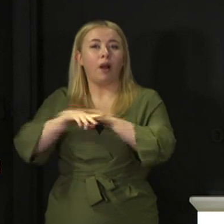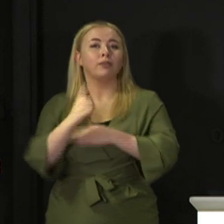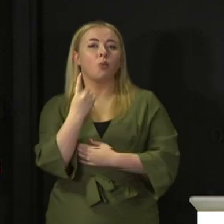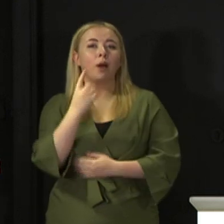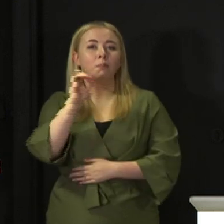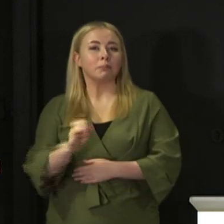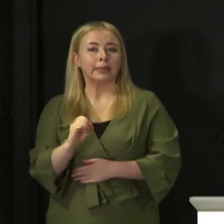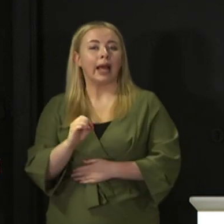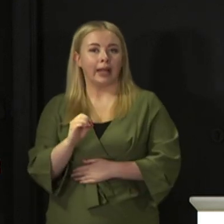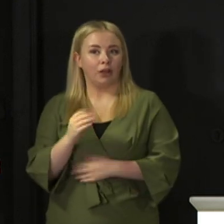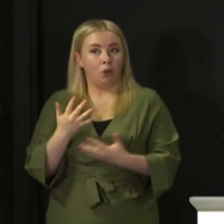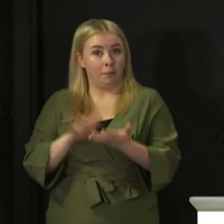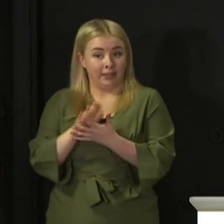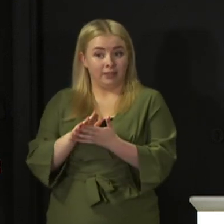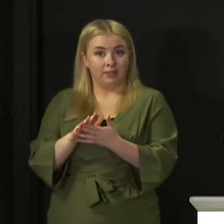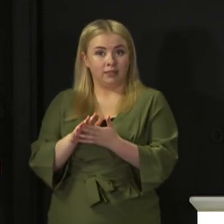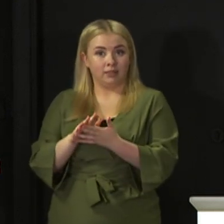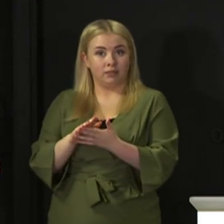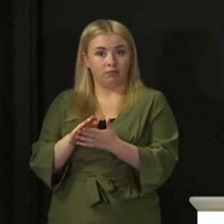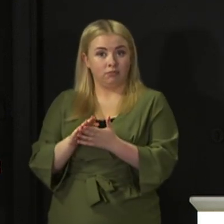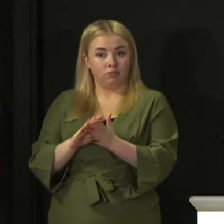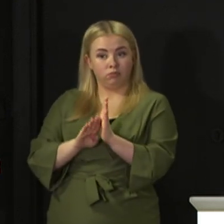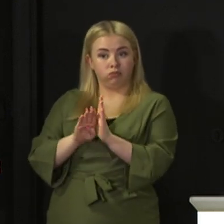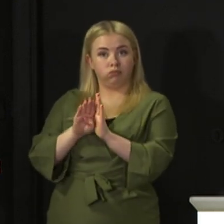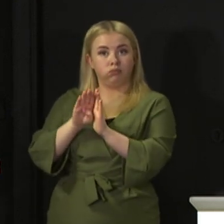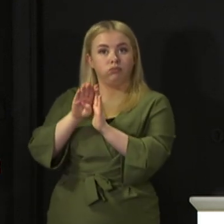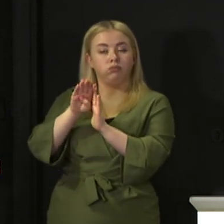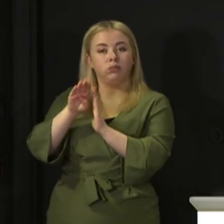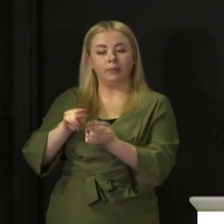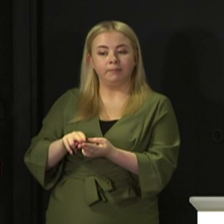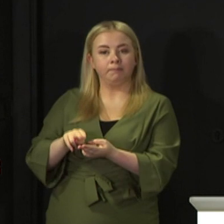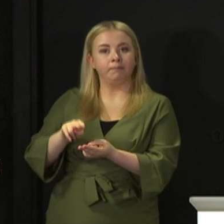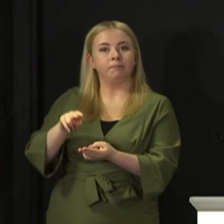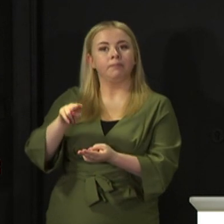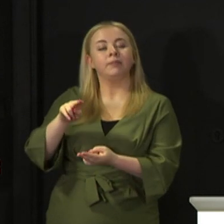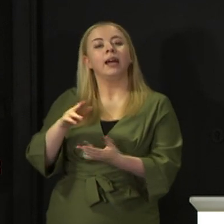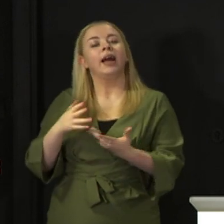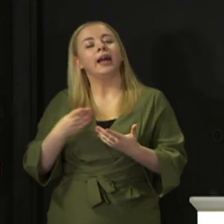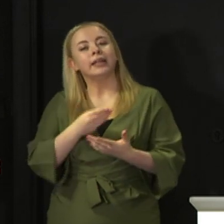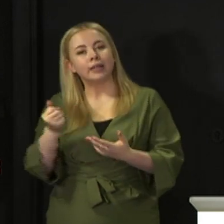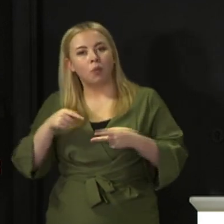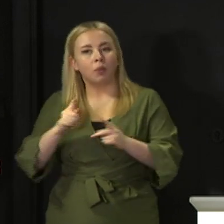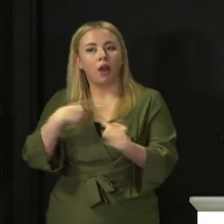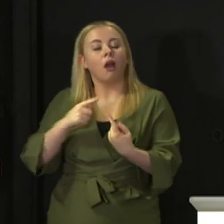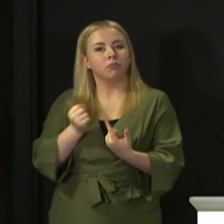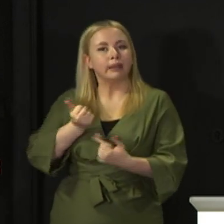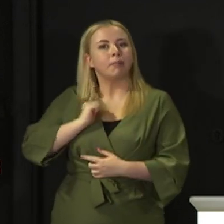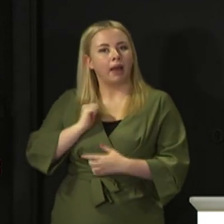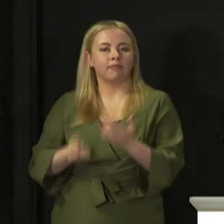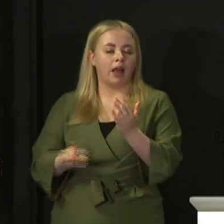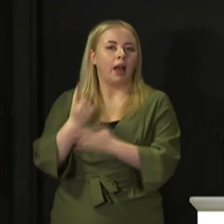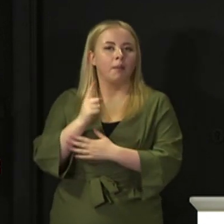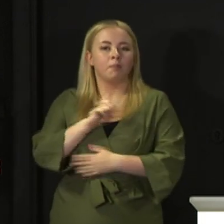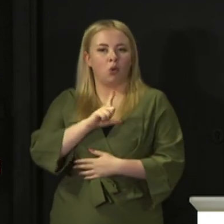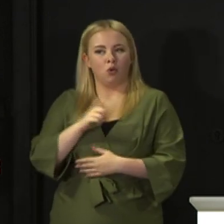We have a very definite trend at the moment and in some ways it shouldn't surprise us. In recent weeks we have opened